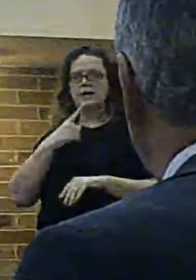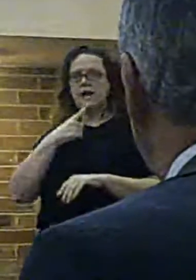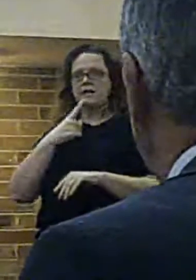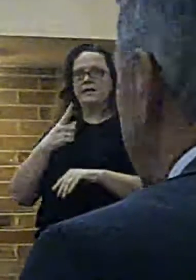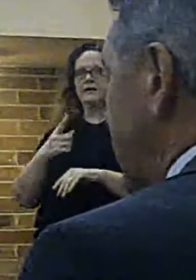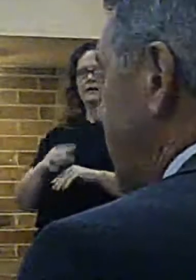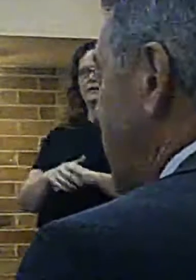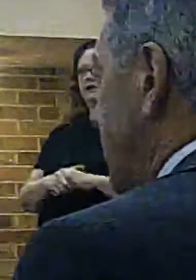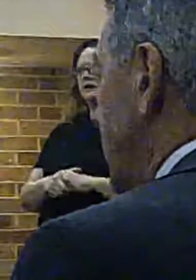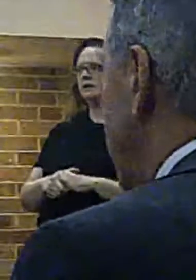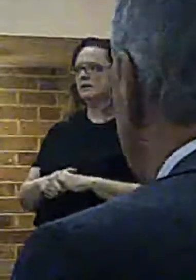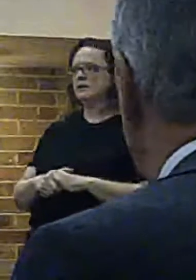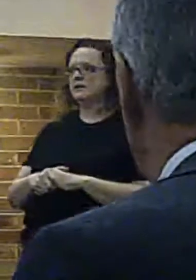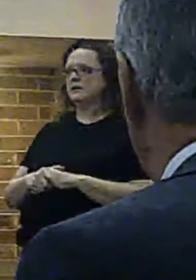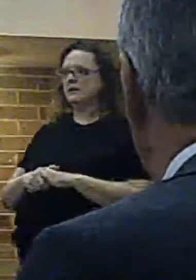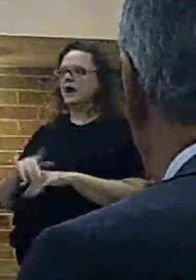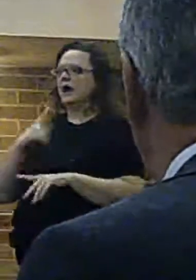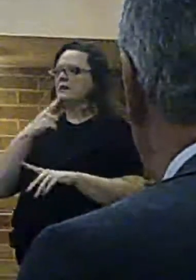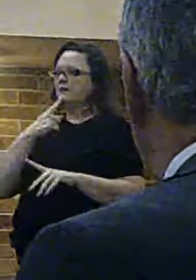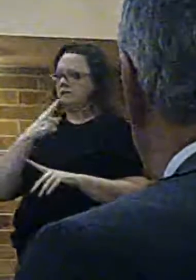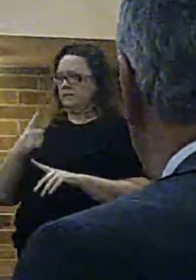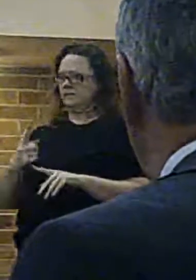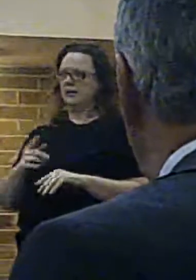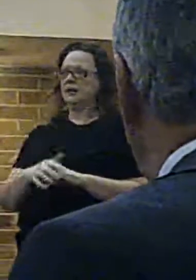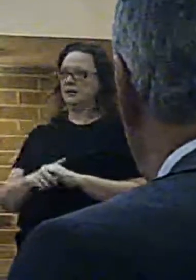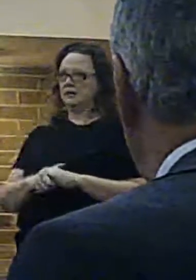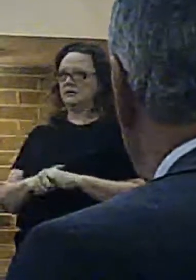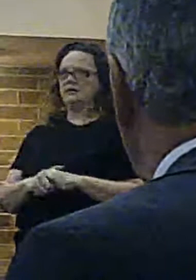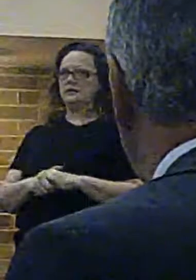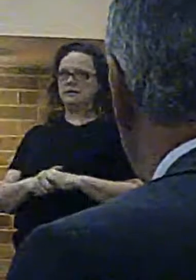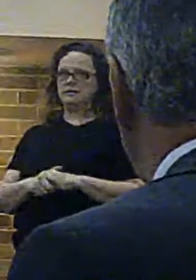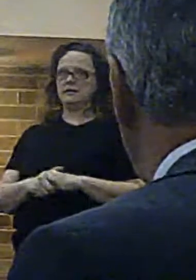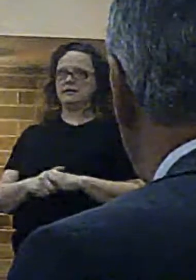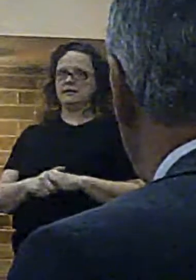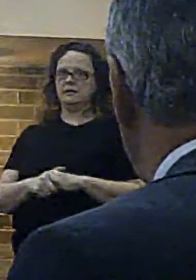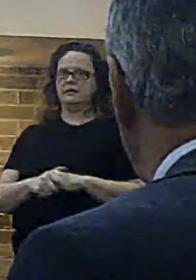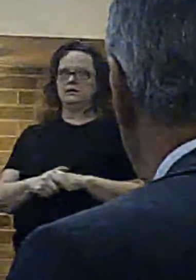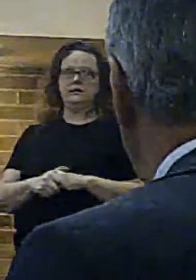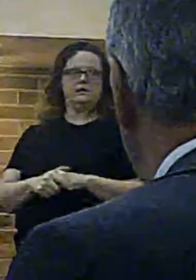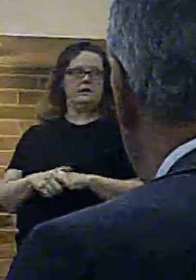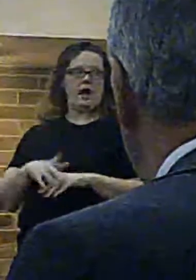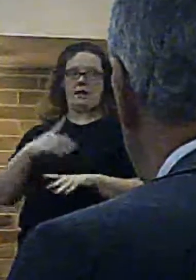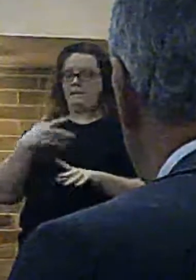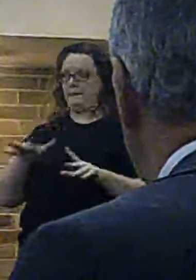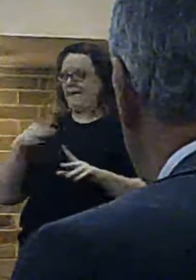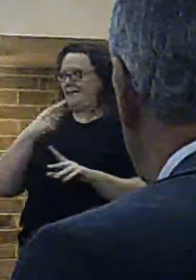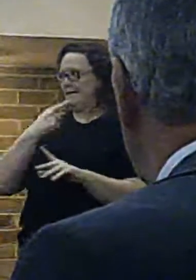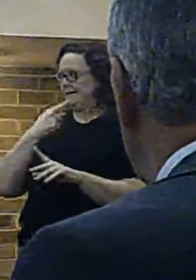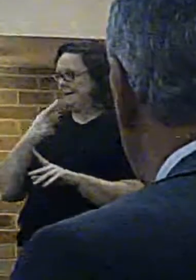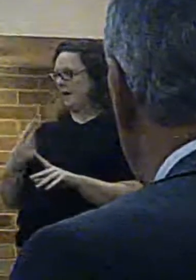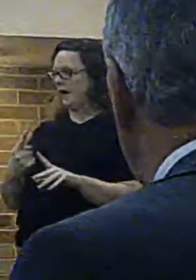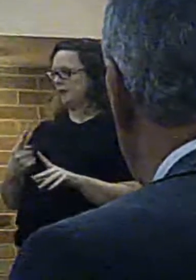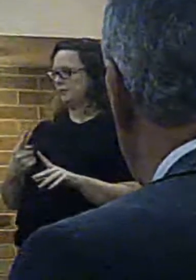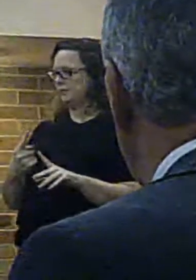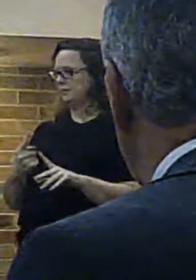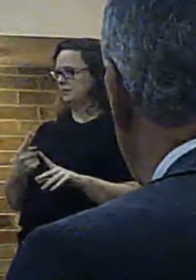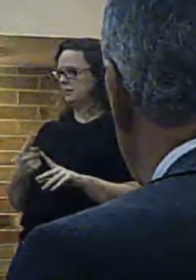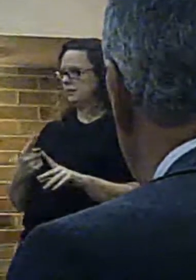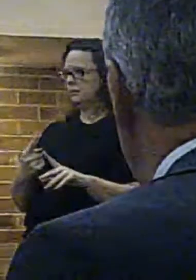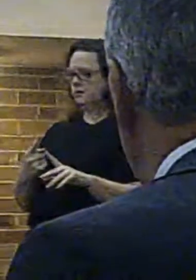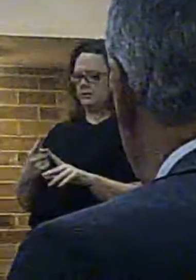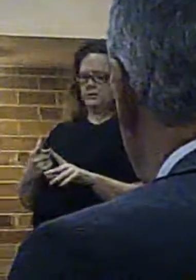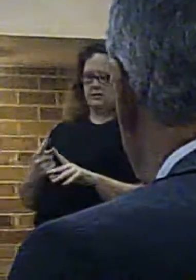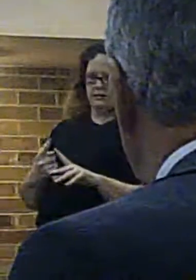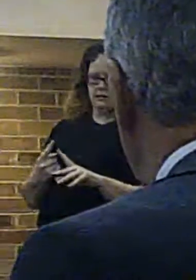did i not make that point what i said is what i said is we use the point lane